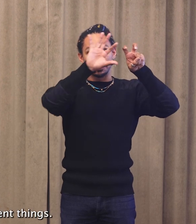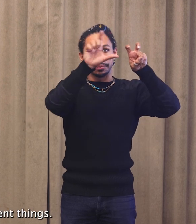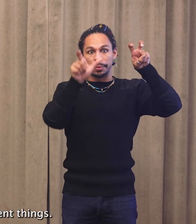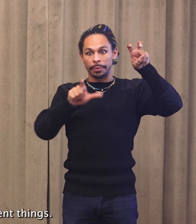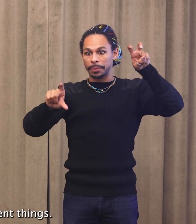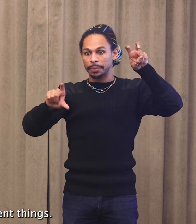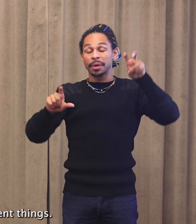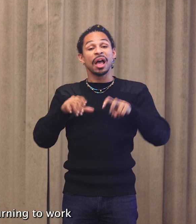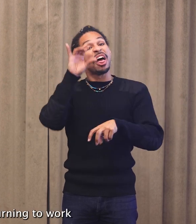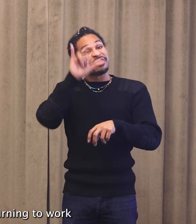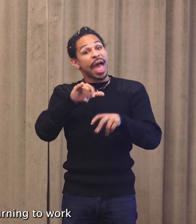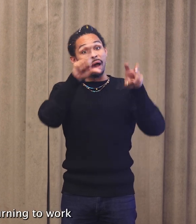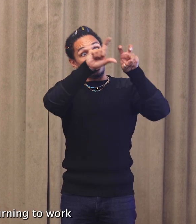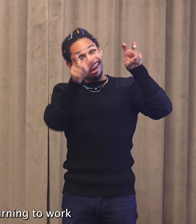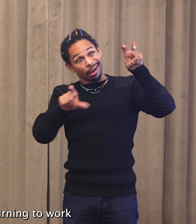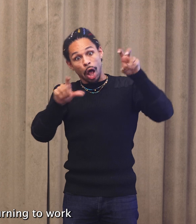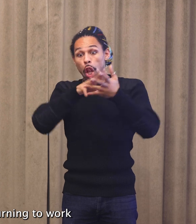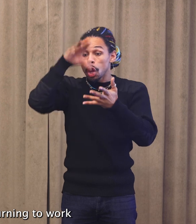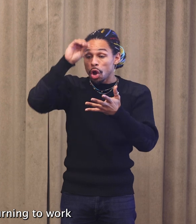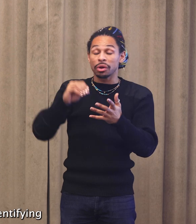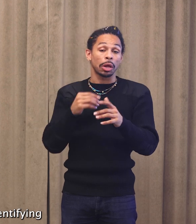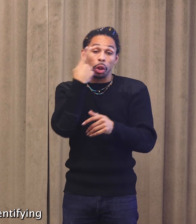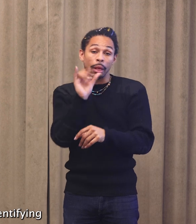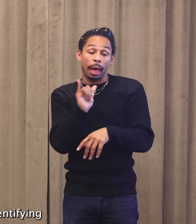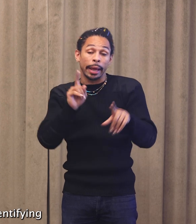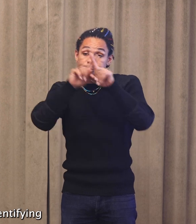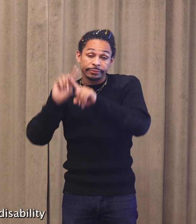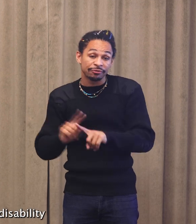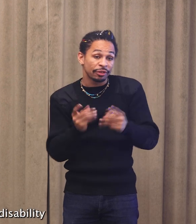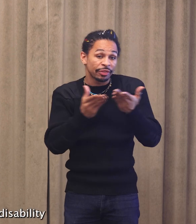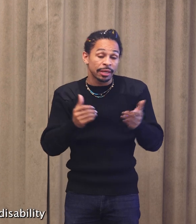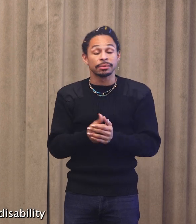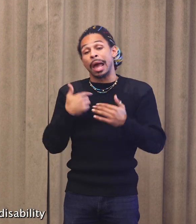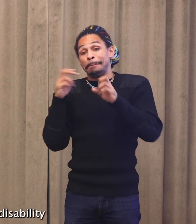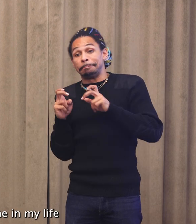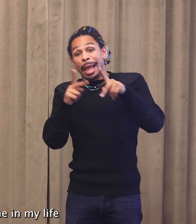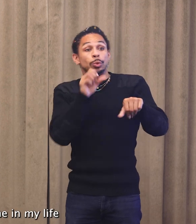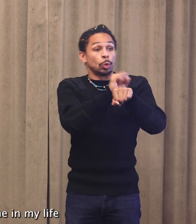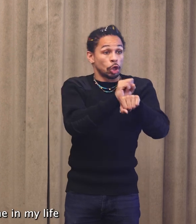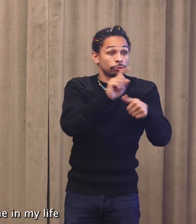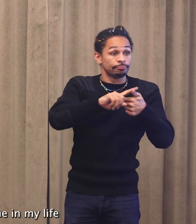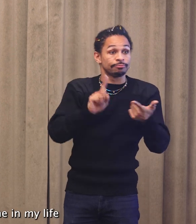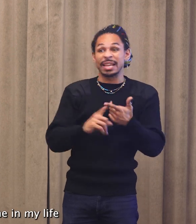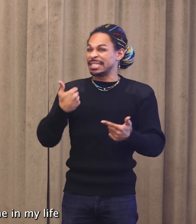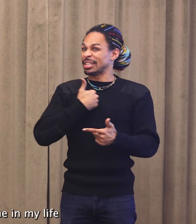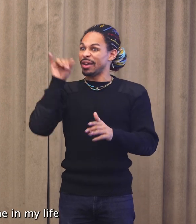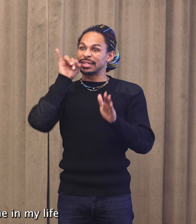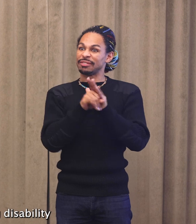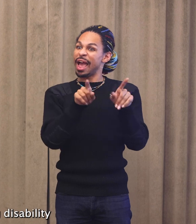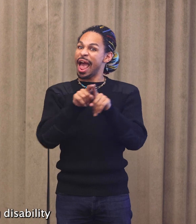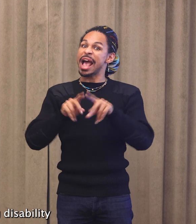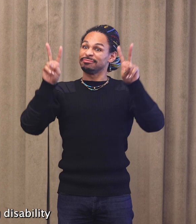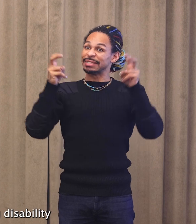lot of different things. It looked like returning to work and self-identifying as having a disability for the first time in my life,